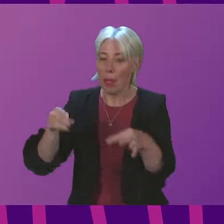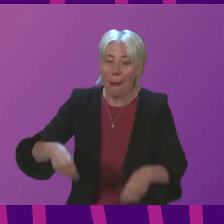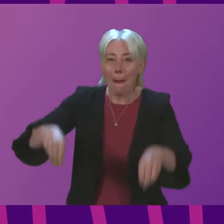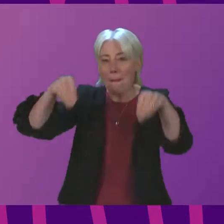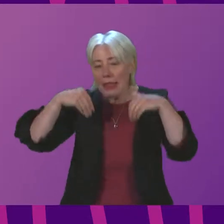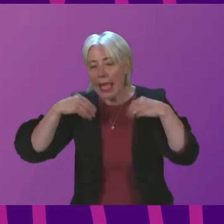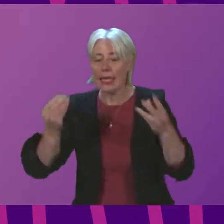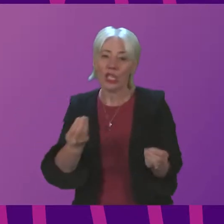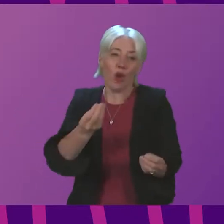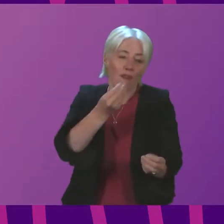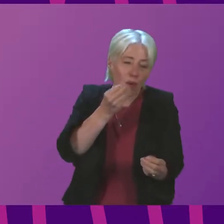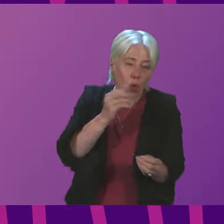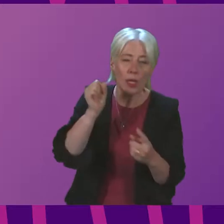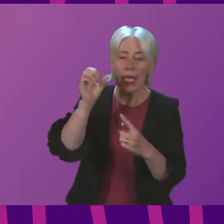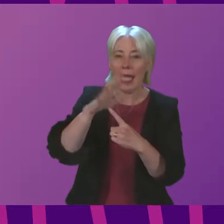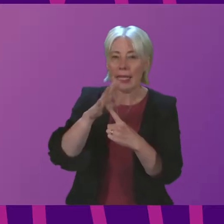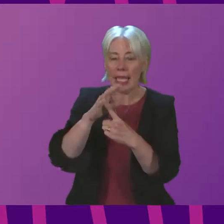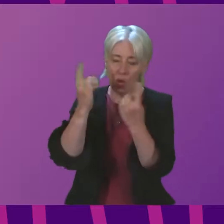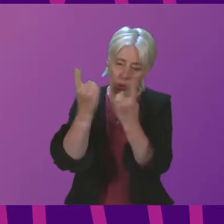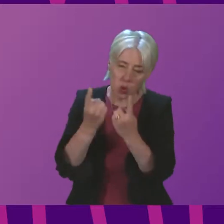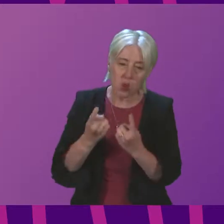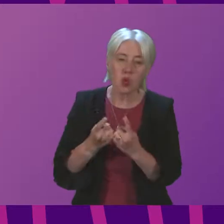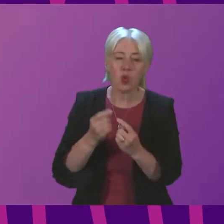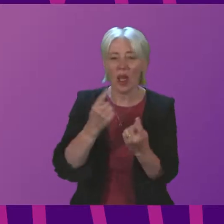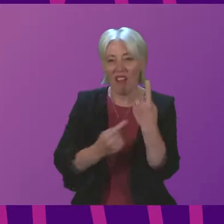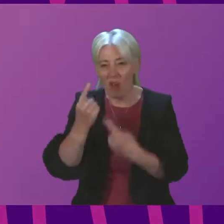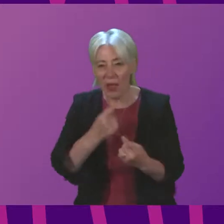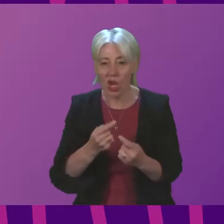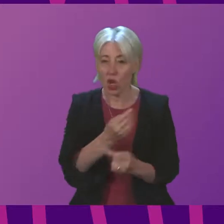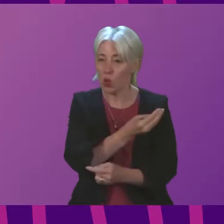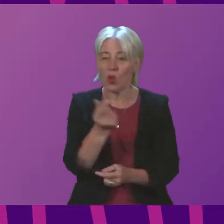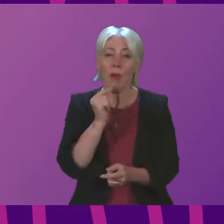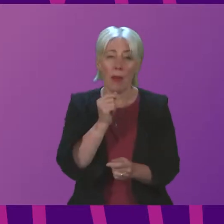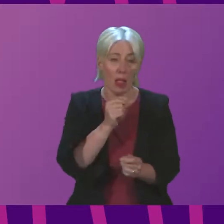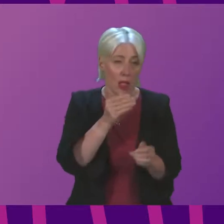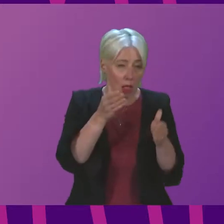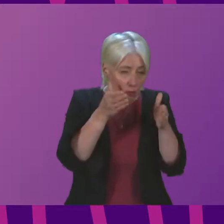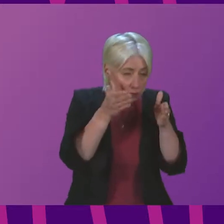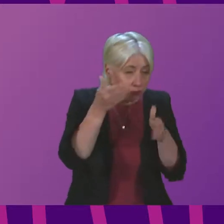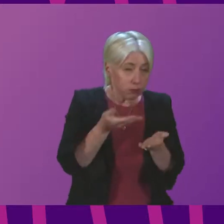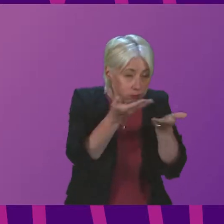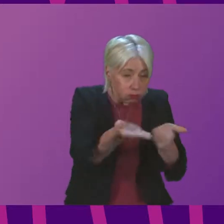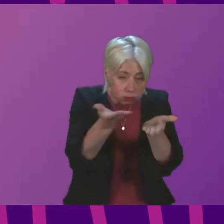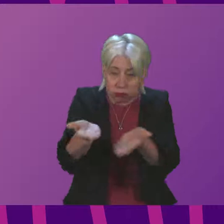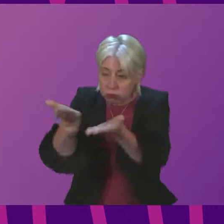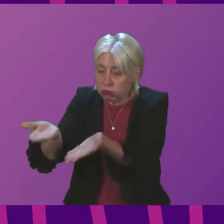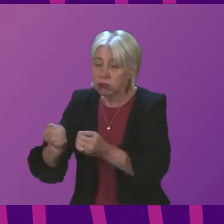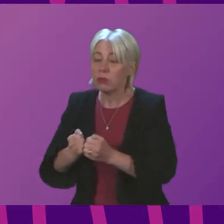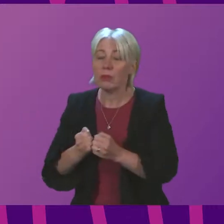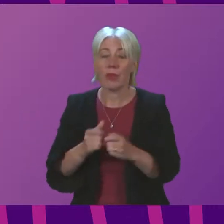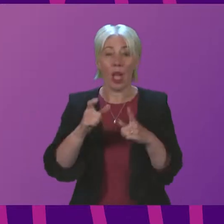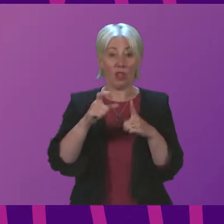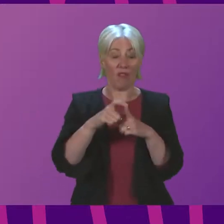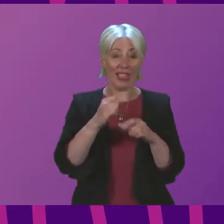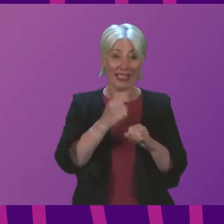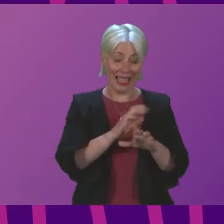essential supplies and information to vulnerable and prioritised individuals. In Dumfries and Galloway, the Care for People arrangements,